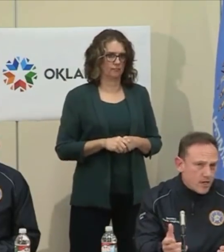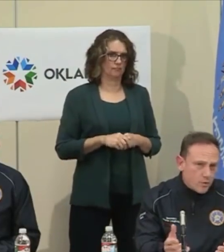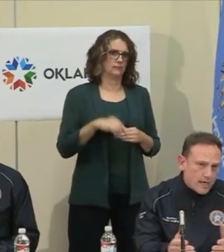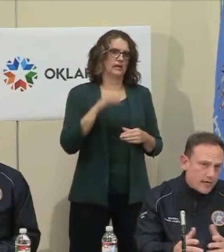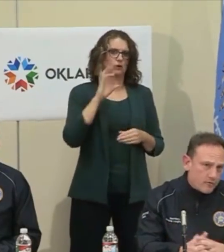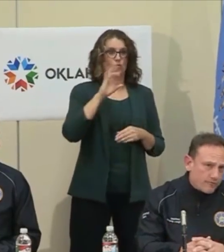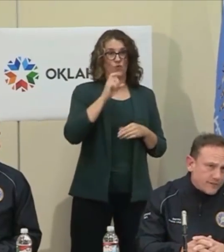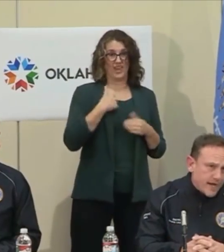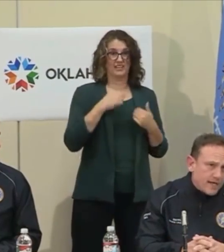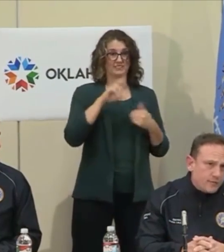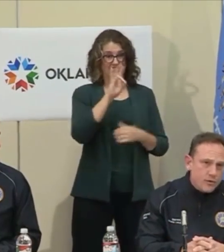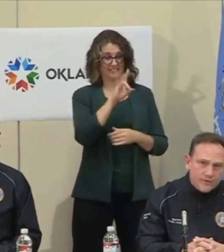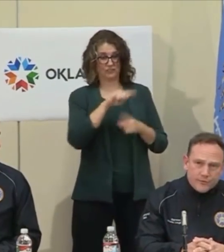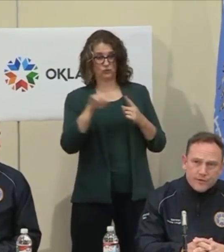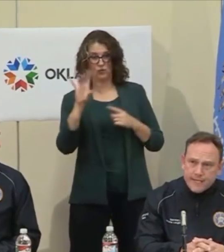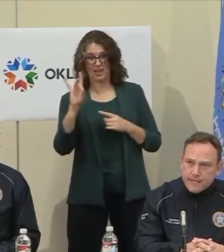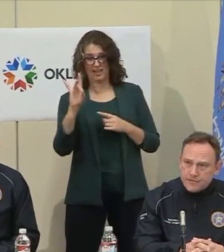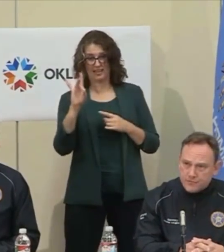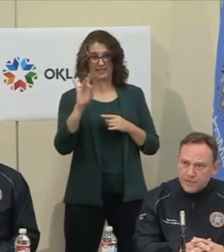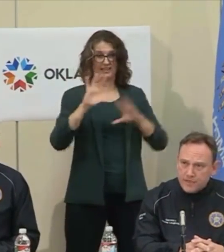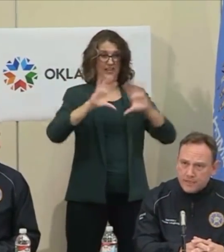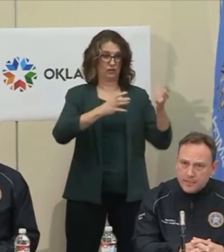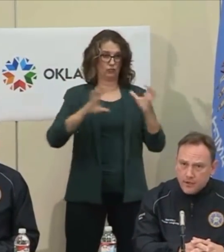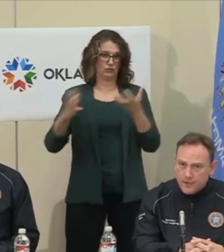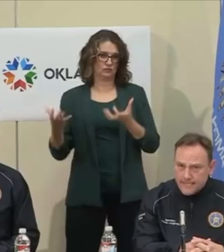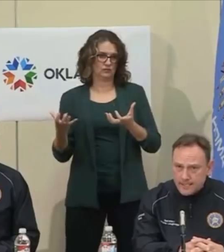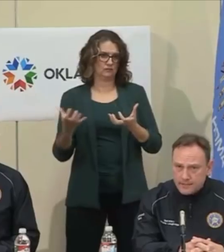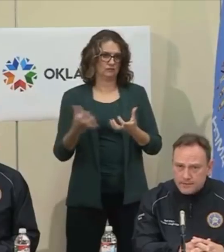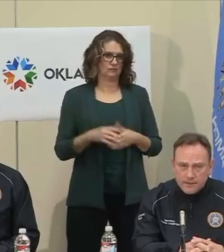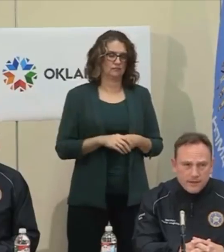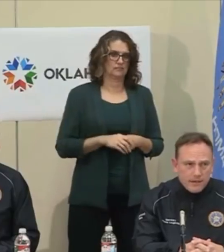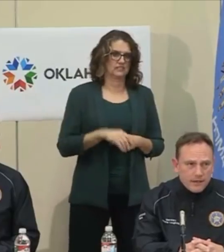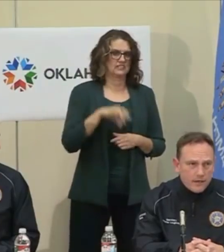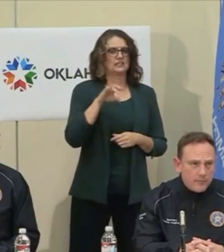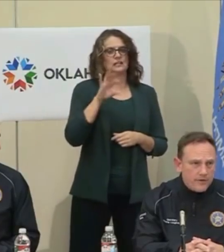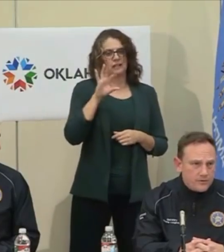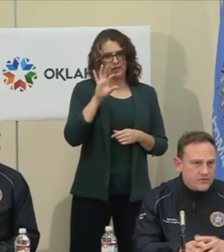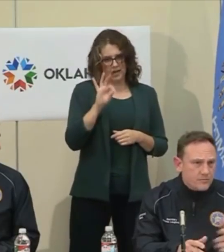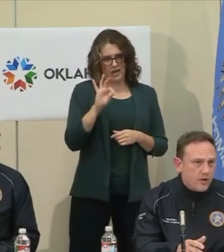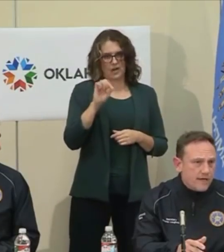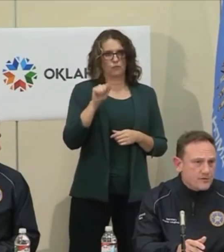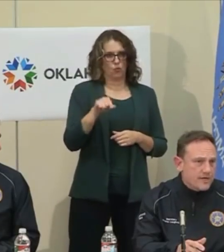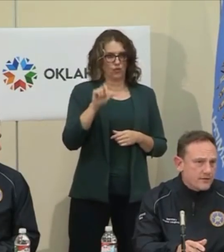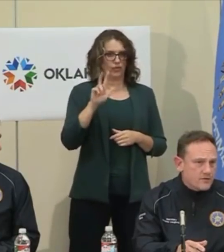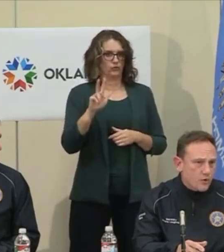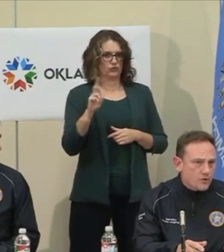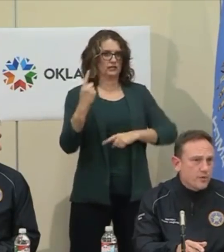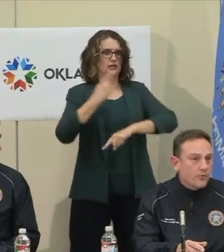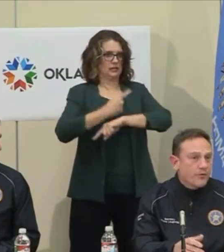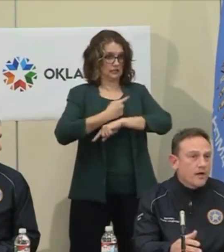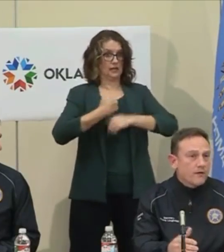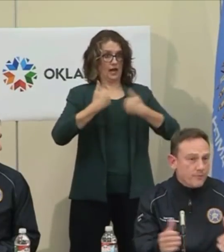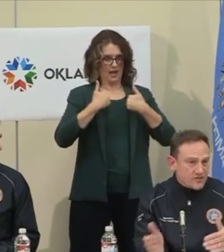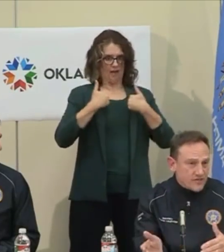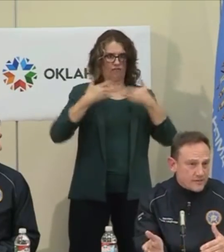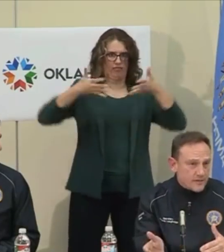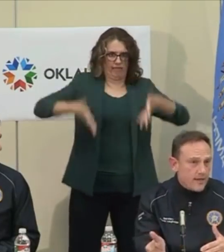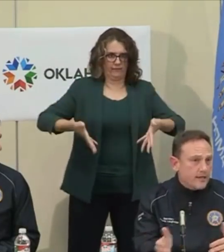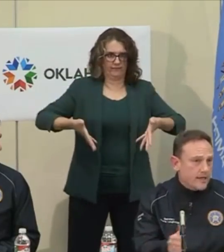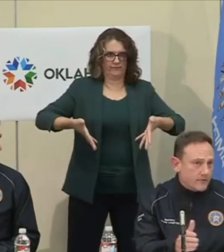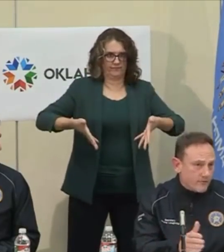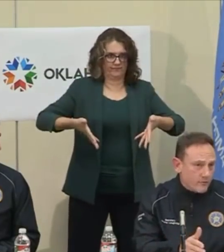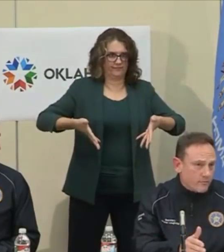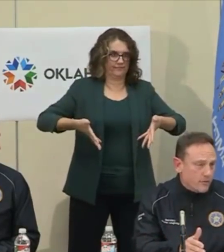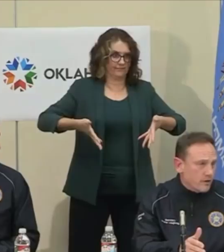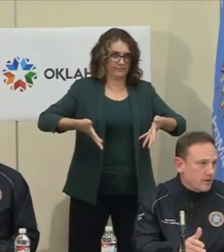number, we have roughly 9.3 days of PPE on hand. There is a supply chain that has worked both from the state